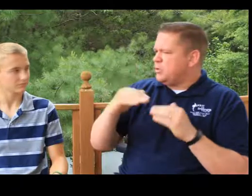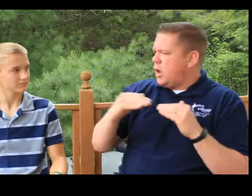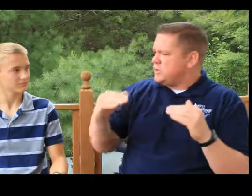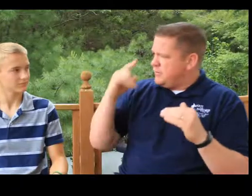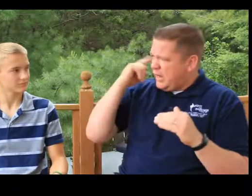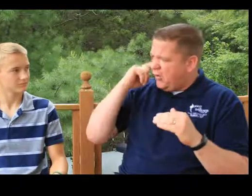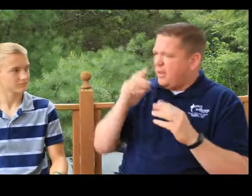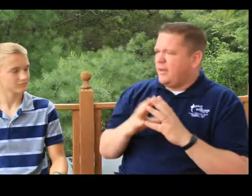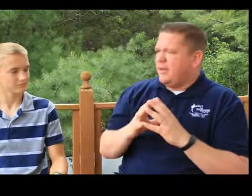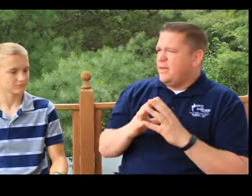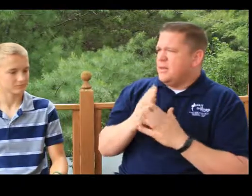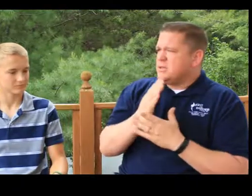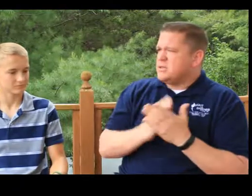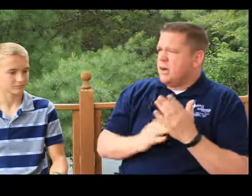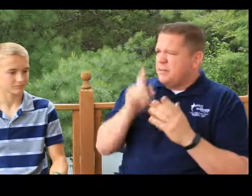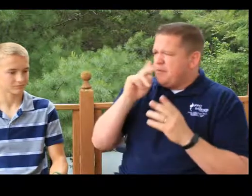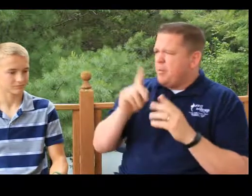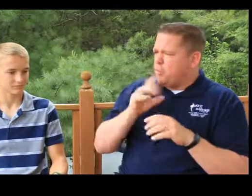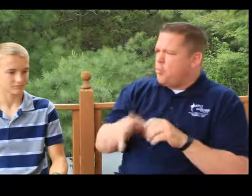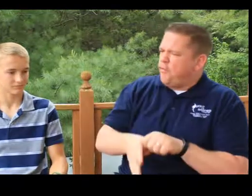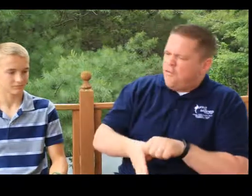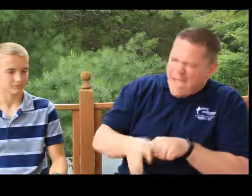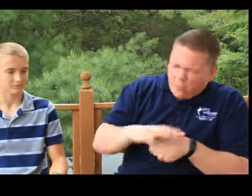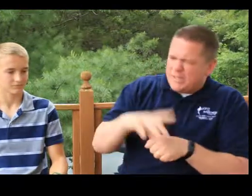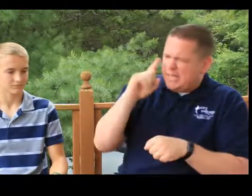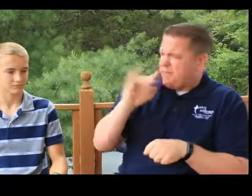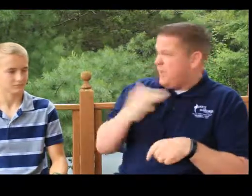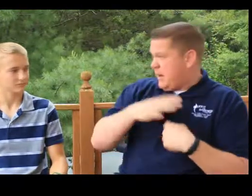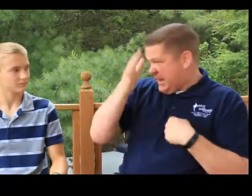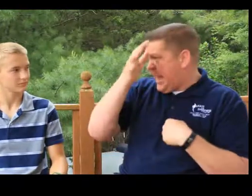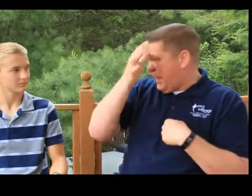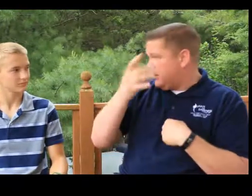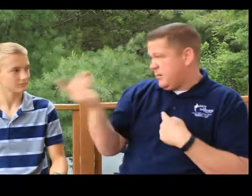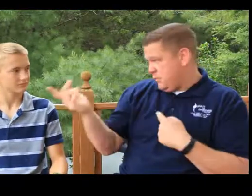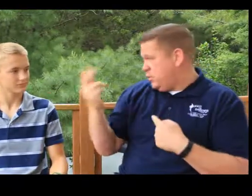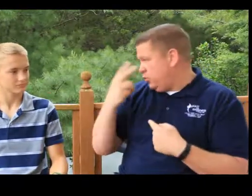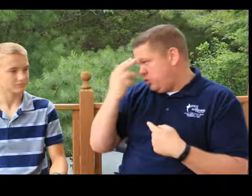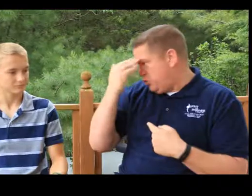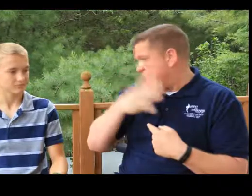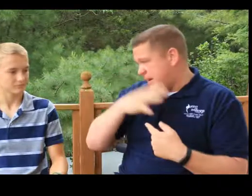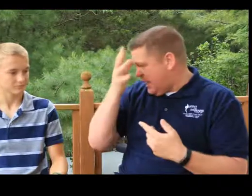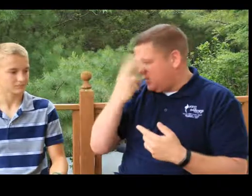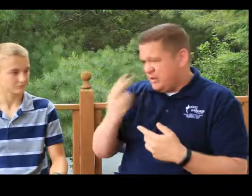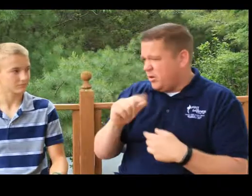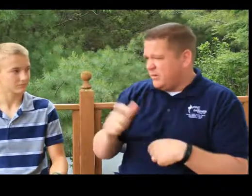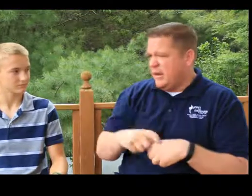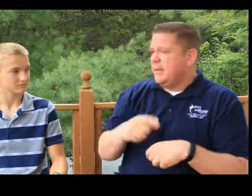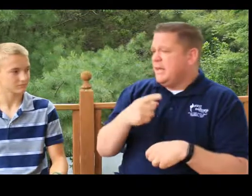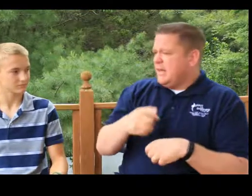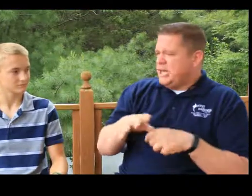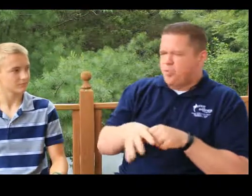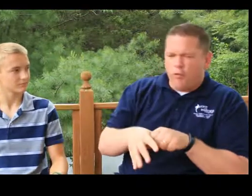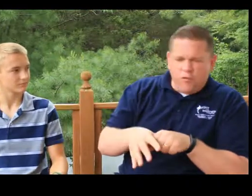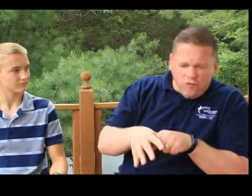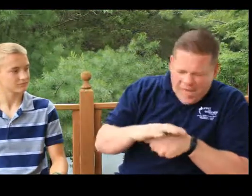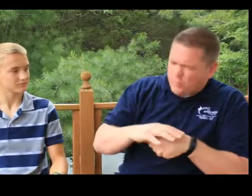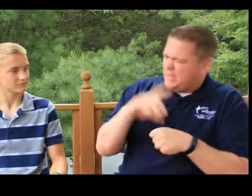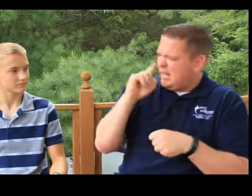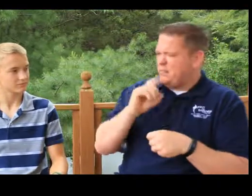losses of hearing. And some deaf people are profoundly deaf, like my dad. Like, you know my dad. You see him all the time. He's profoundly deaf.